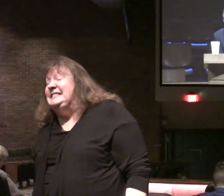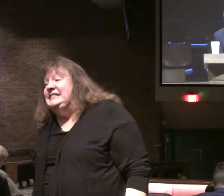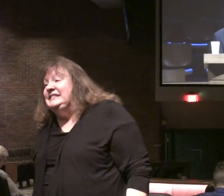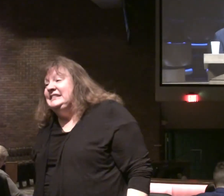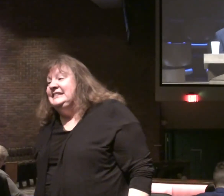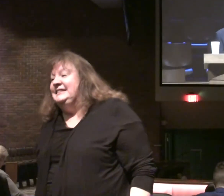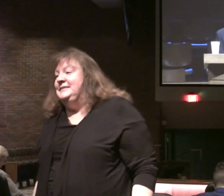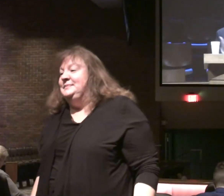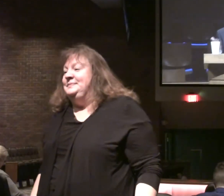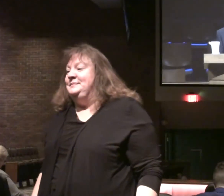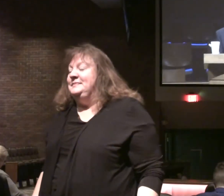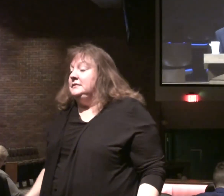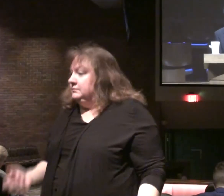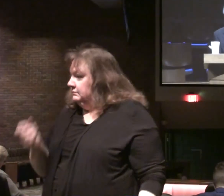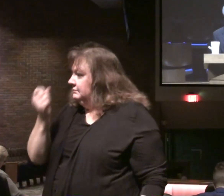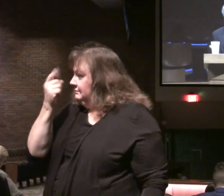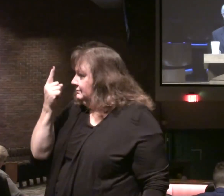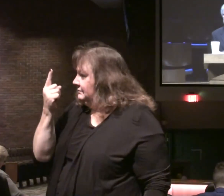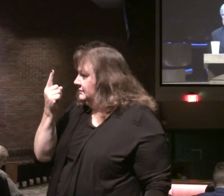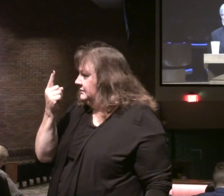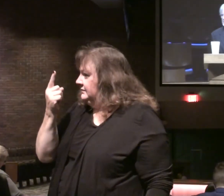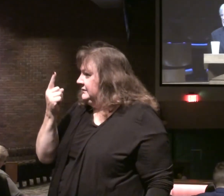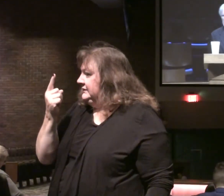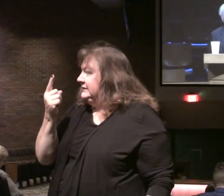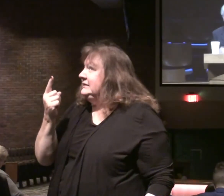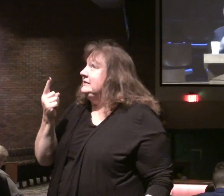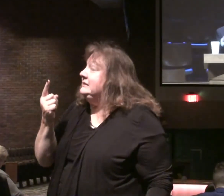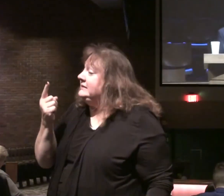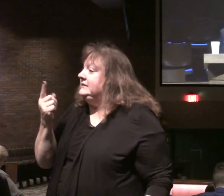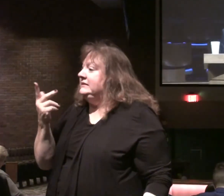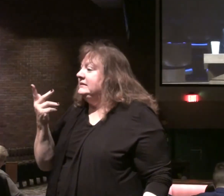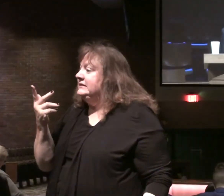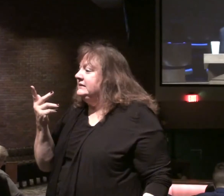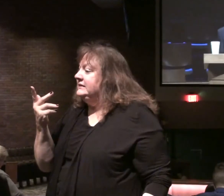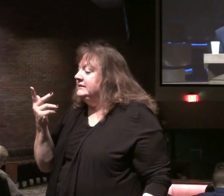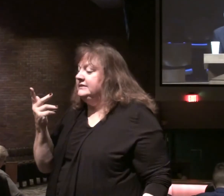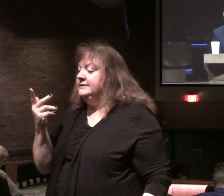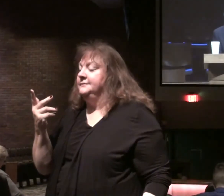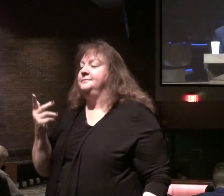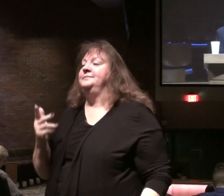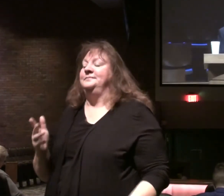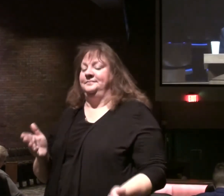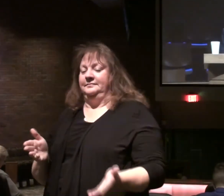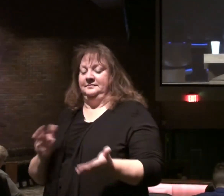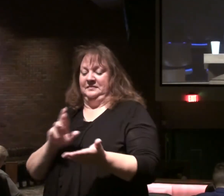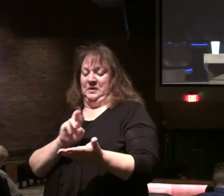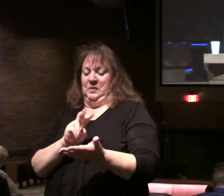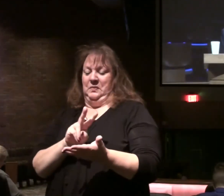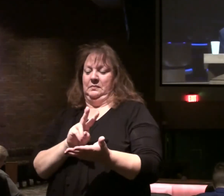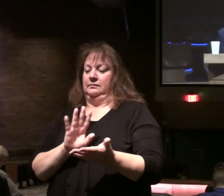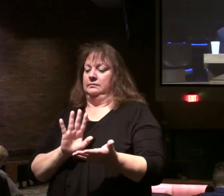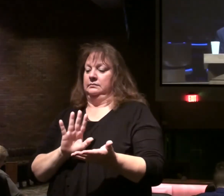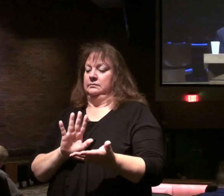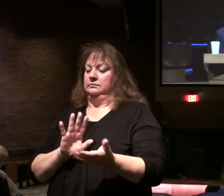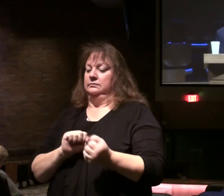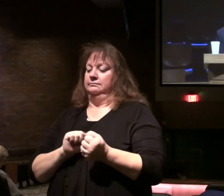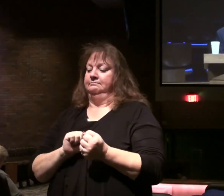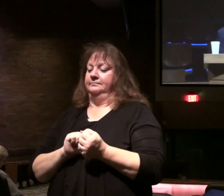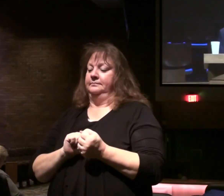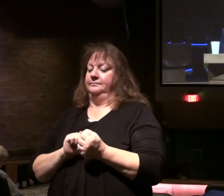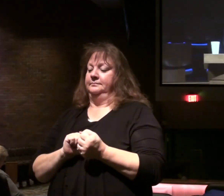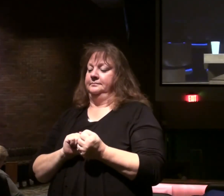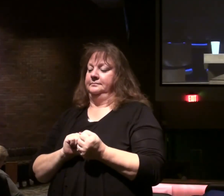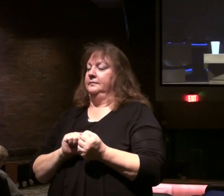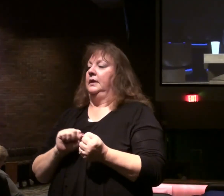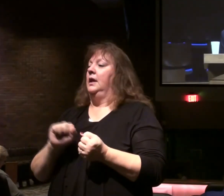And so. So you can see. Despairing. So. Come back to Revelation. Let's see.